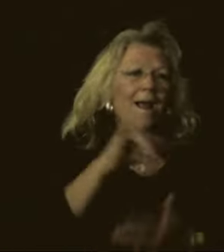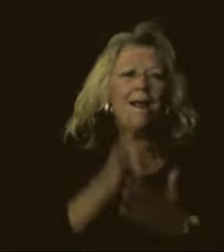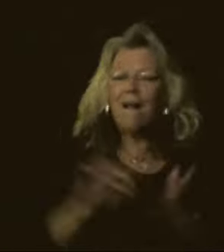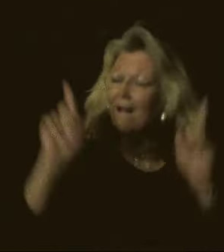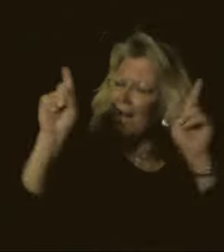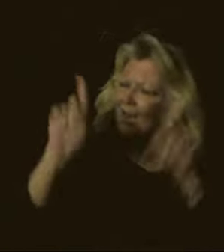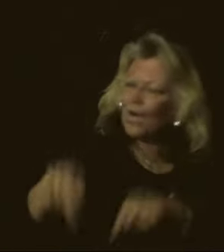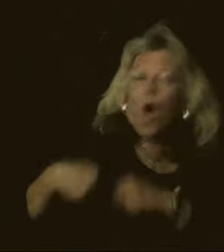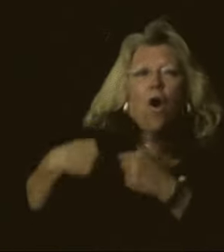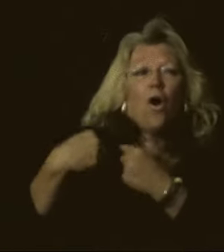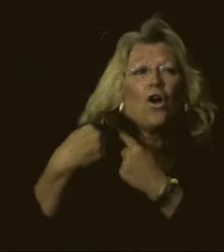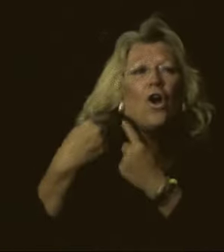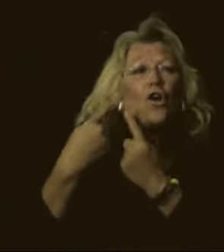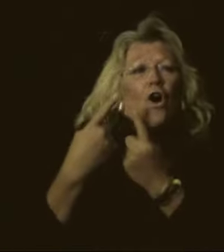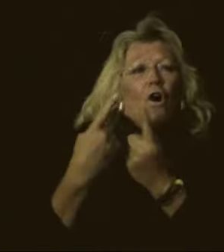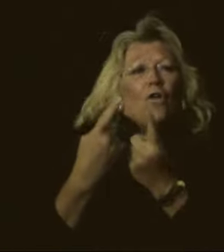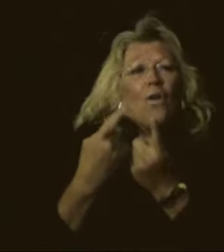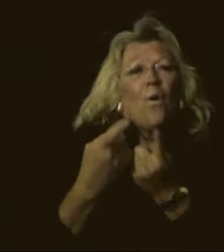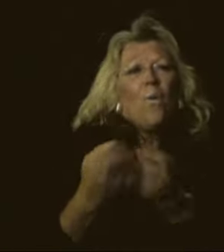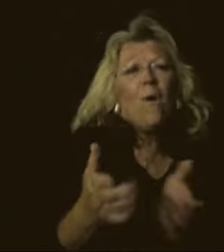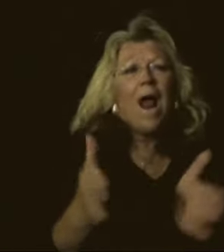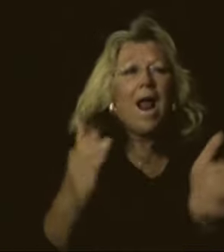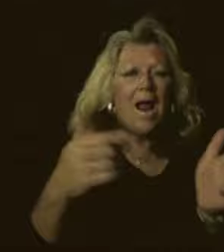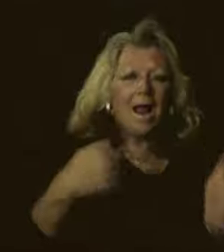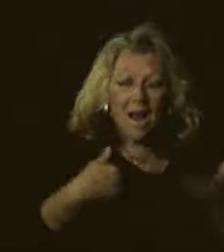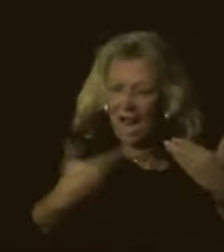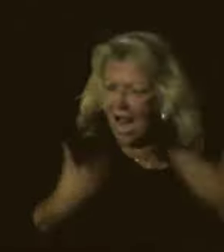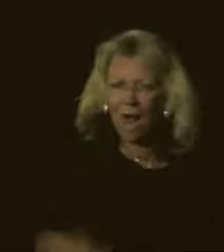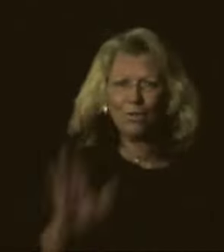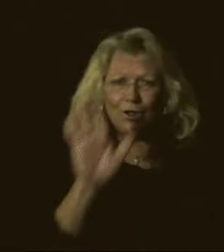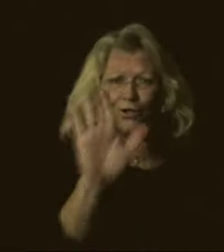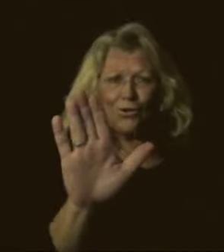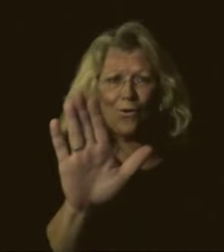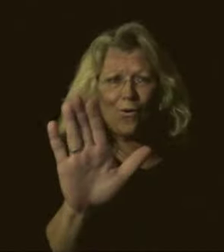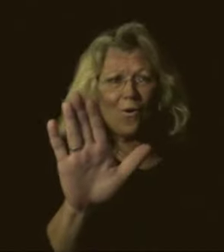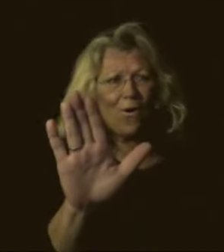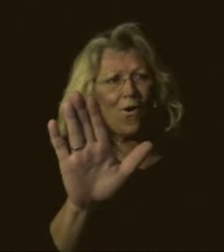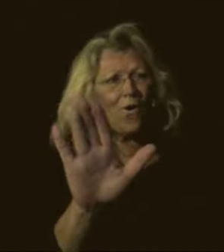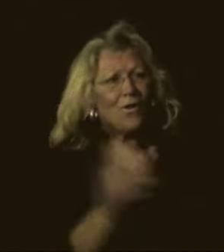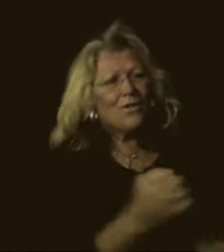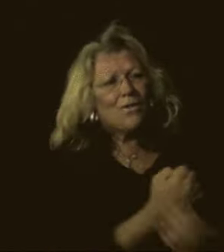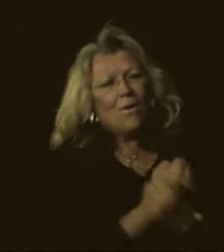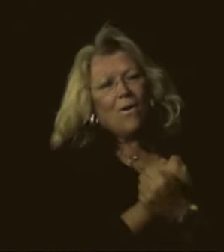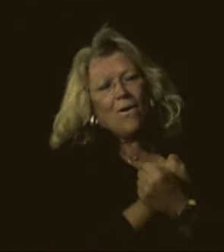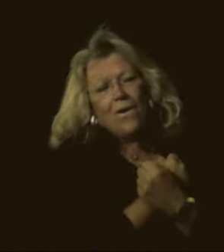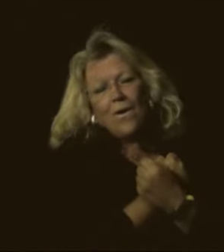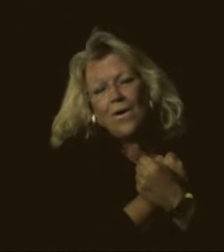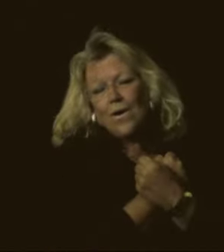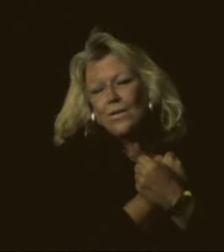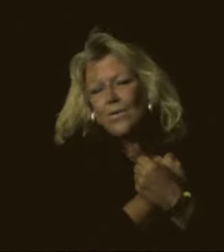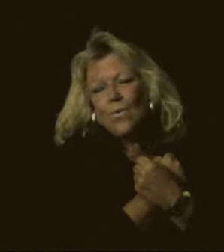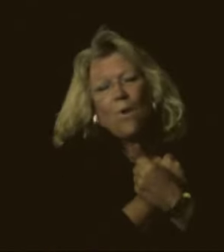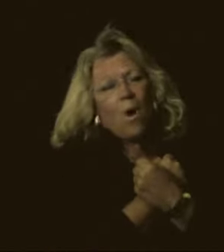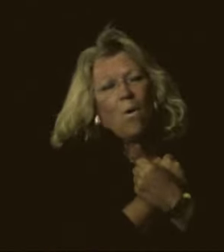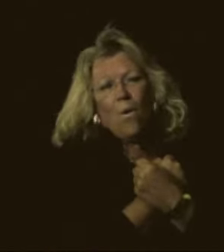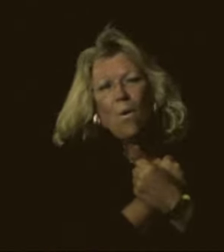the honor of the rain I was yours to hold